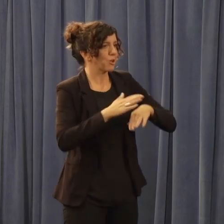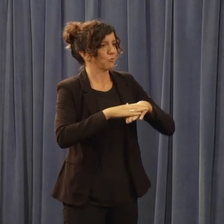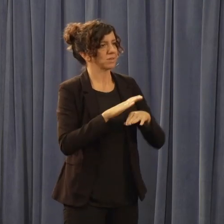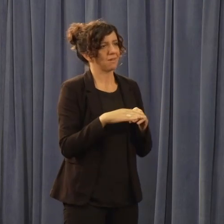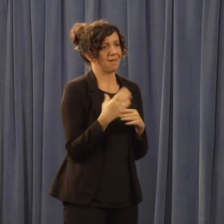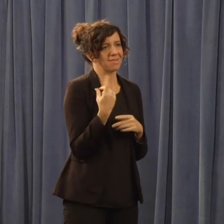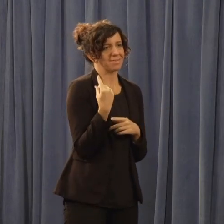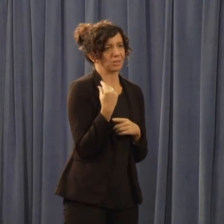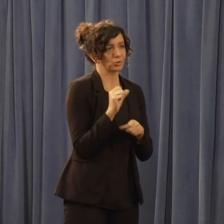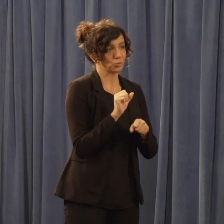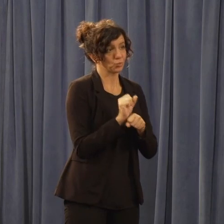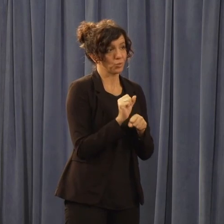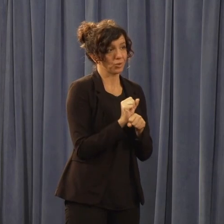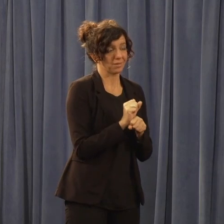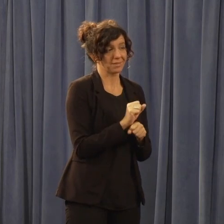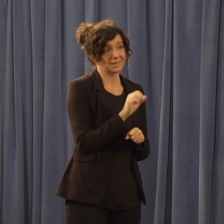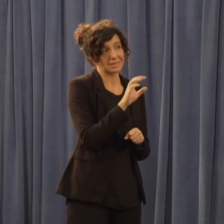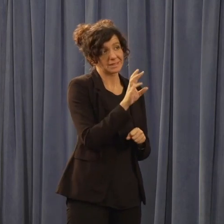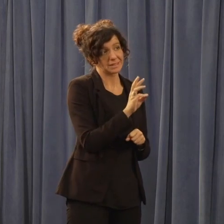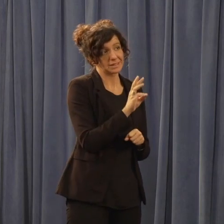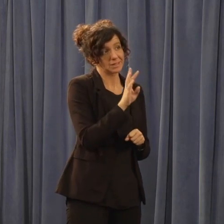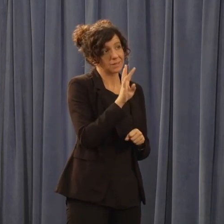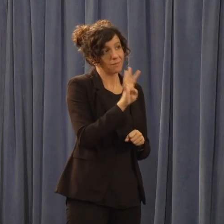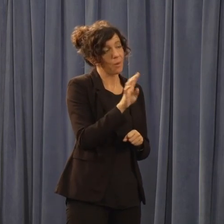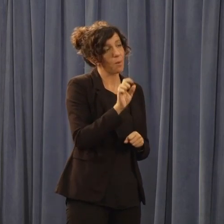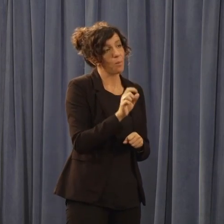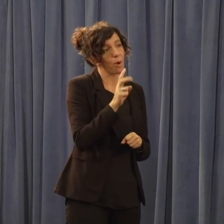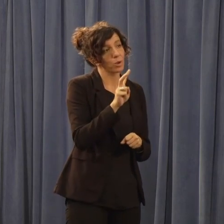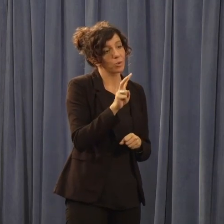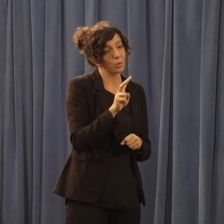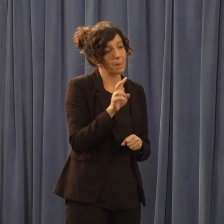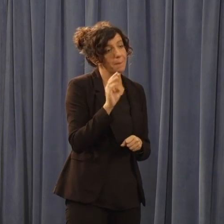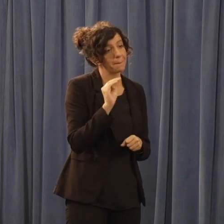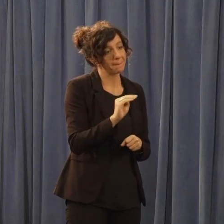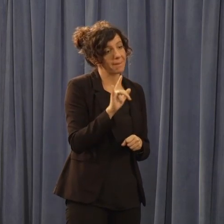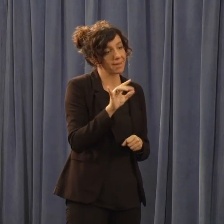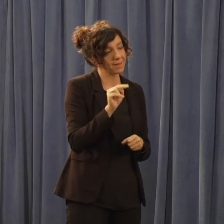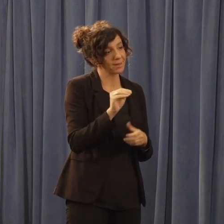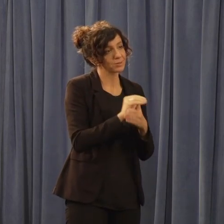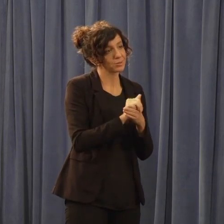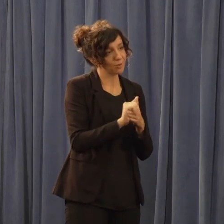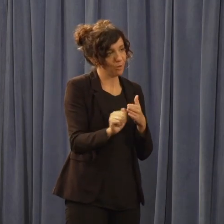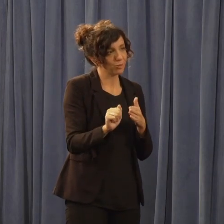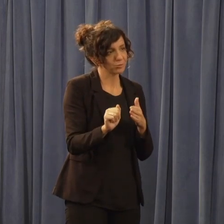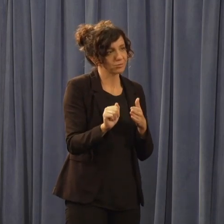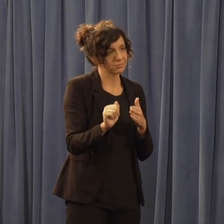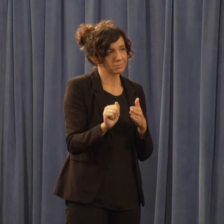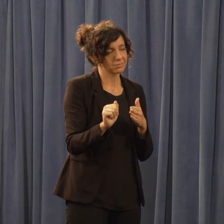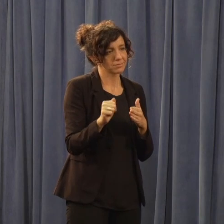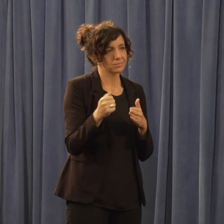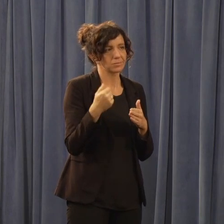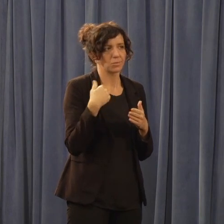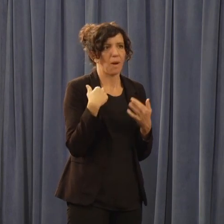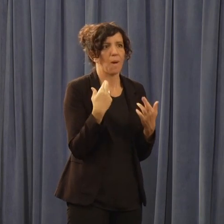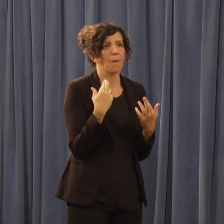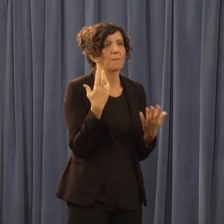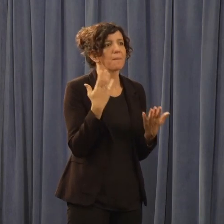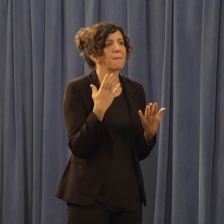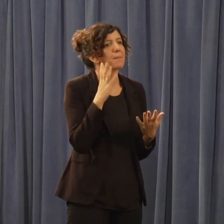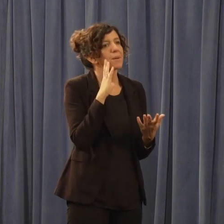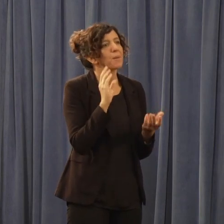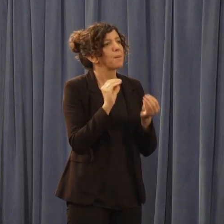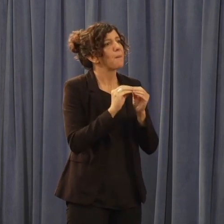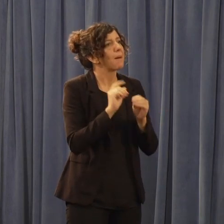that's $64.2 million. I can't wait to see some reporting suggesting it's the entire $222 billion